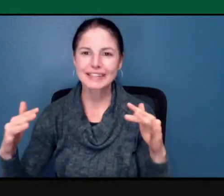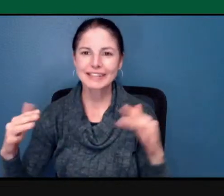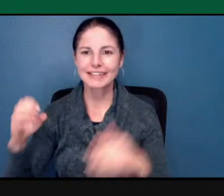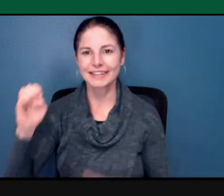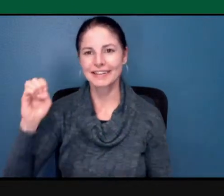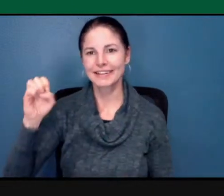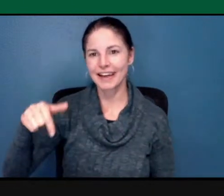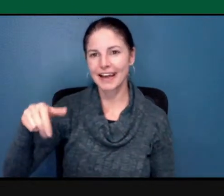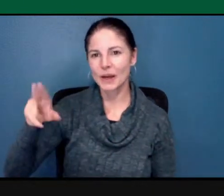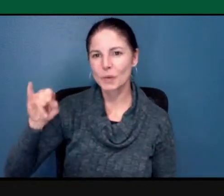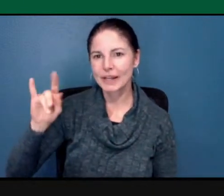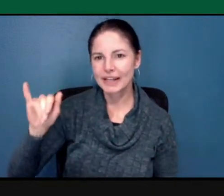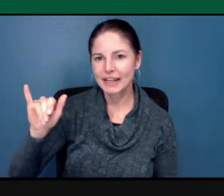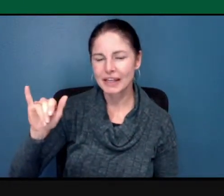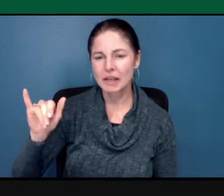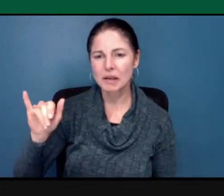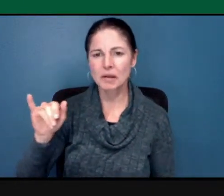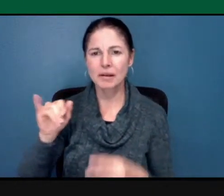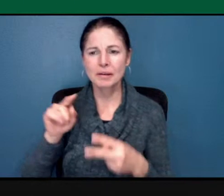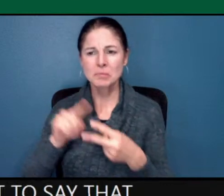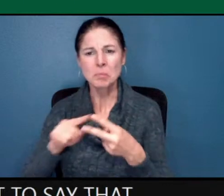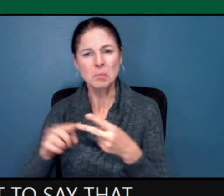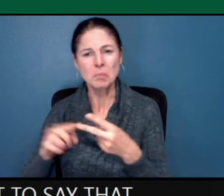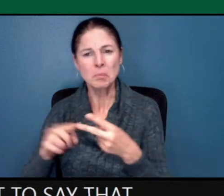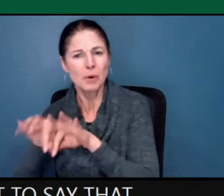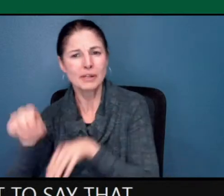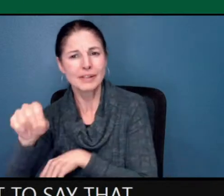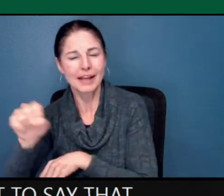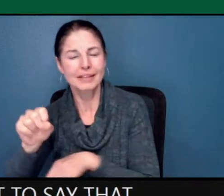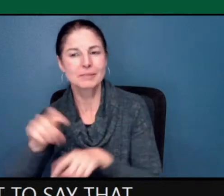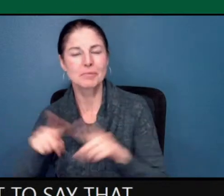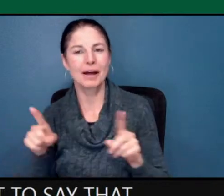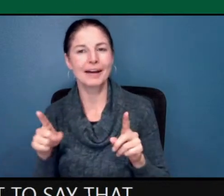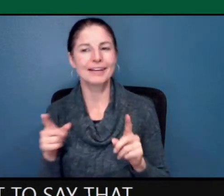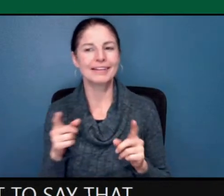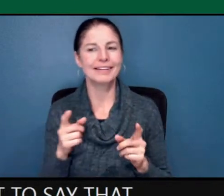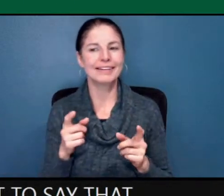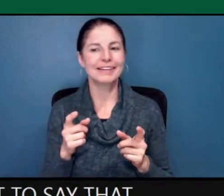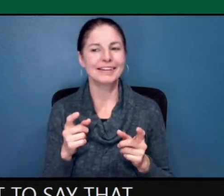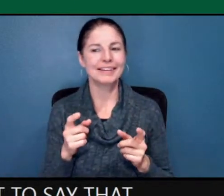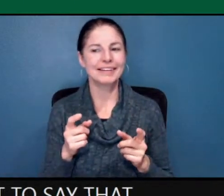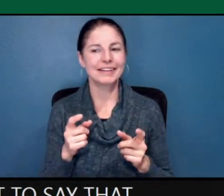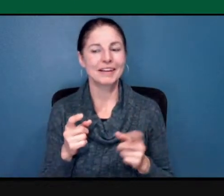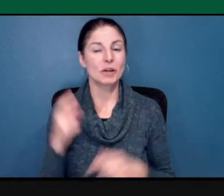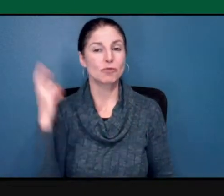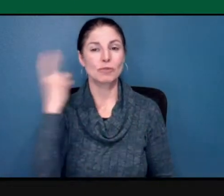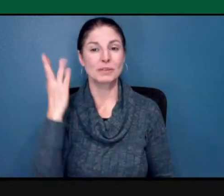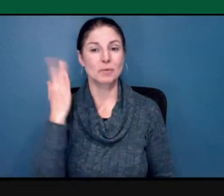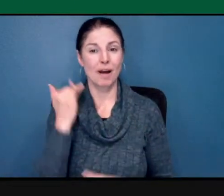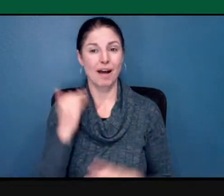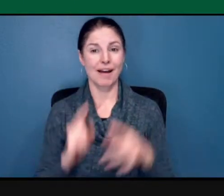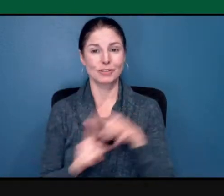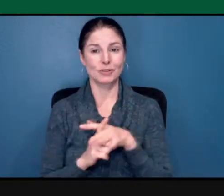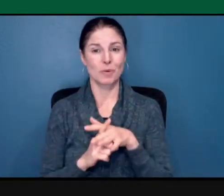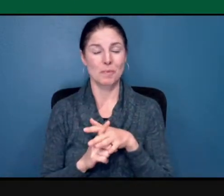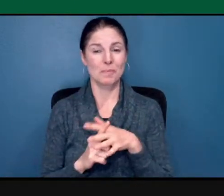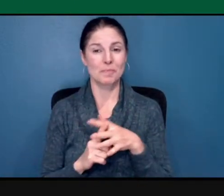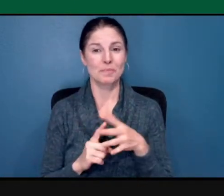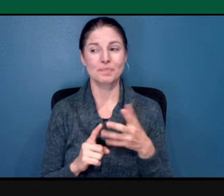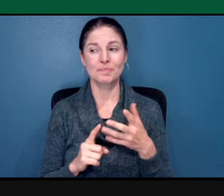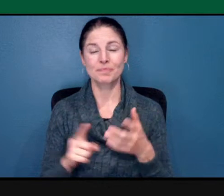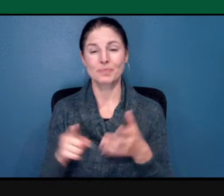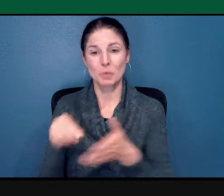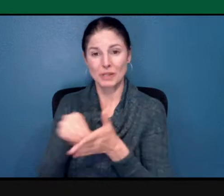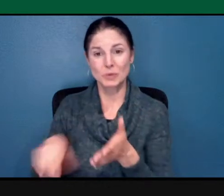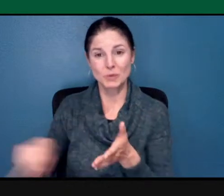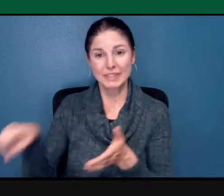aren't important. But what I'm saying here today, and I think what my students need to hear, and what I think we all need to hear, is let's